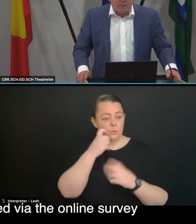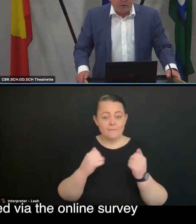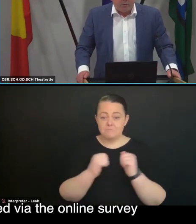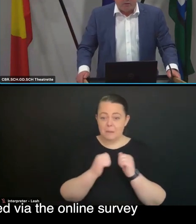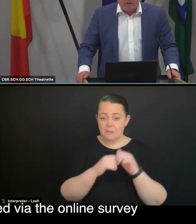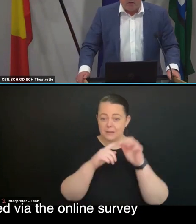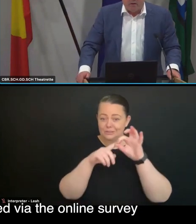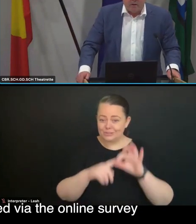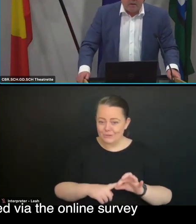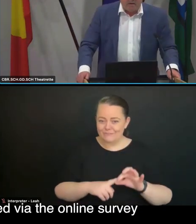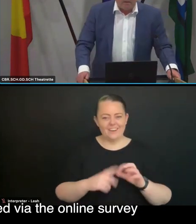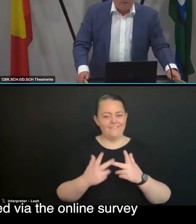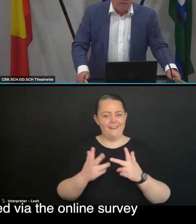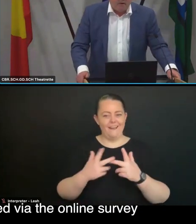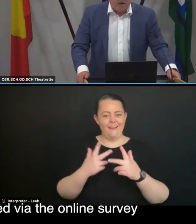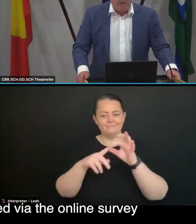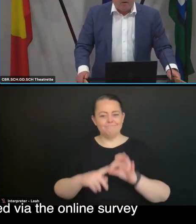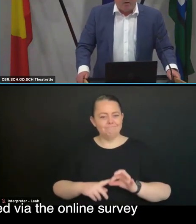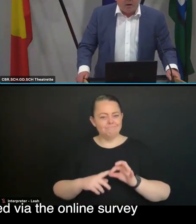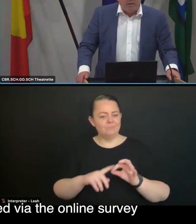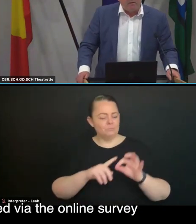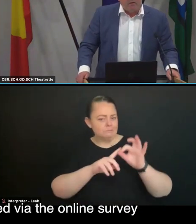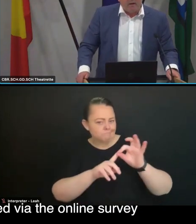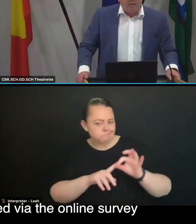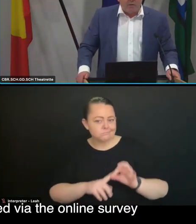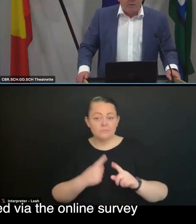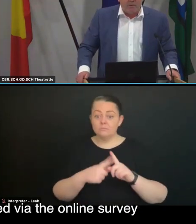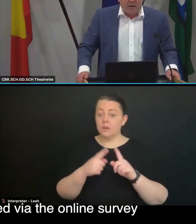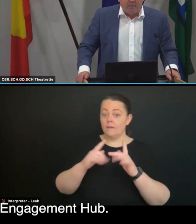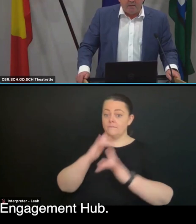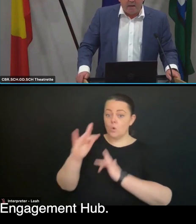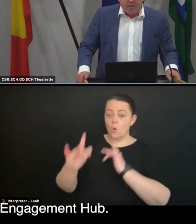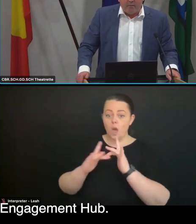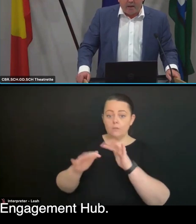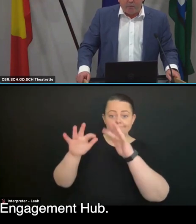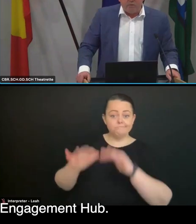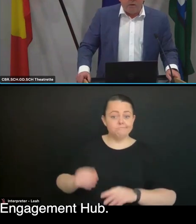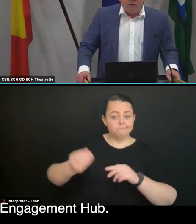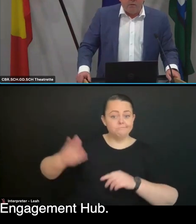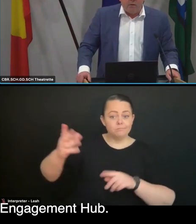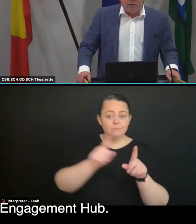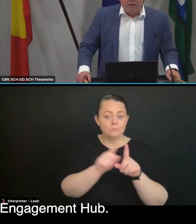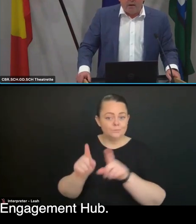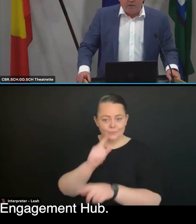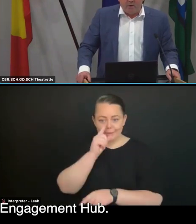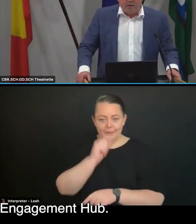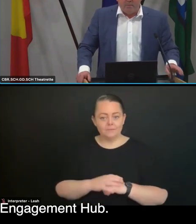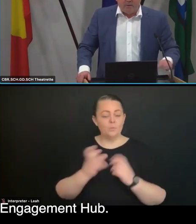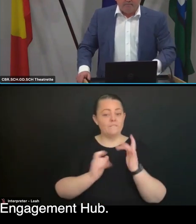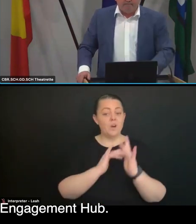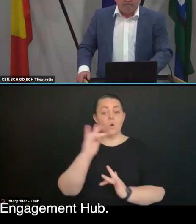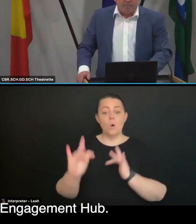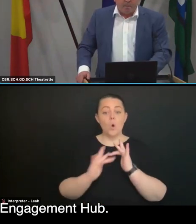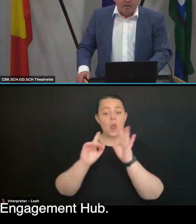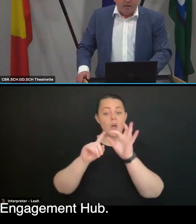submissions will be also accepted via the online survey, which is now available through the Engagement